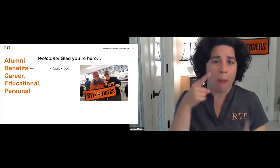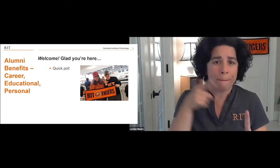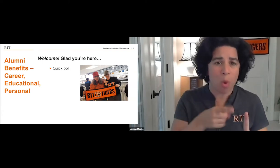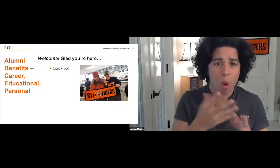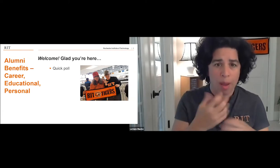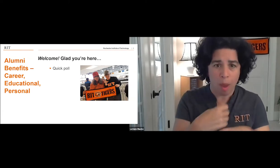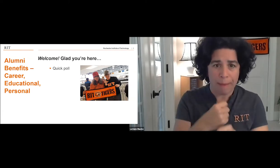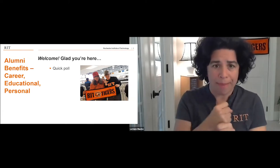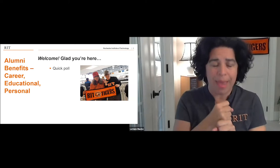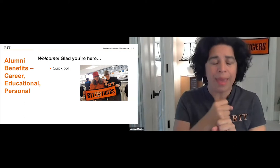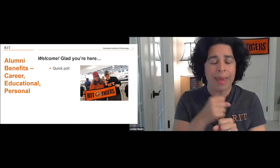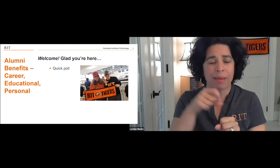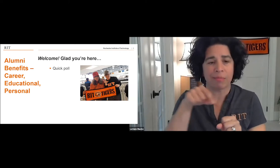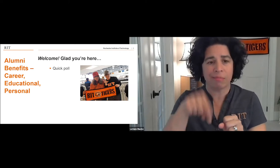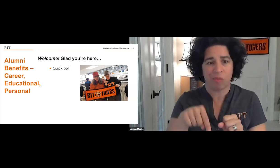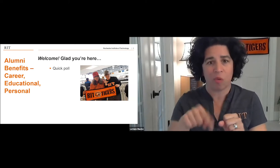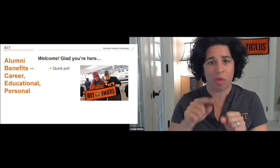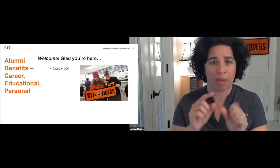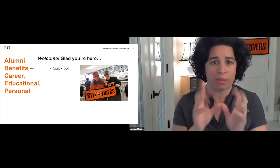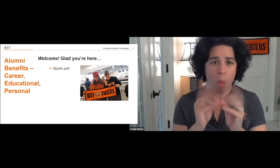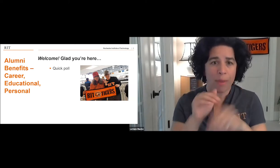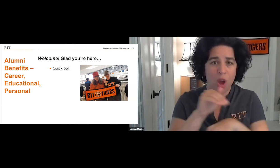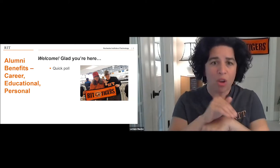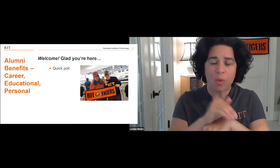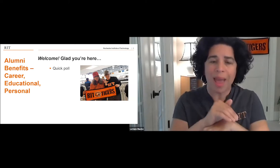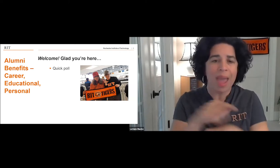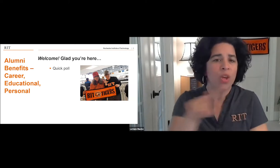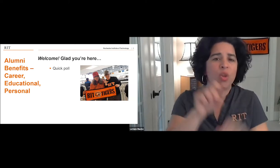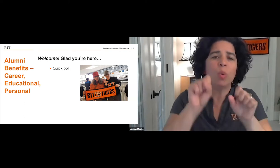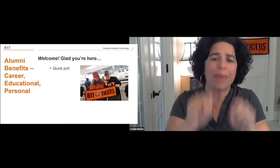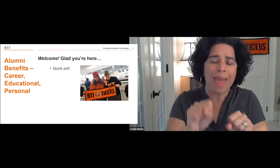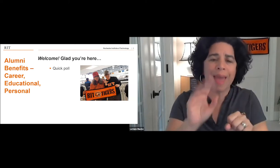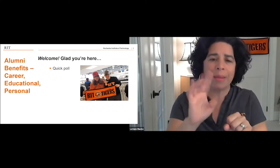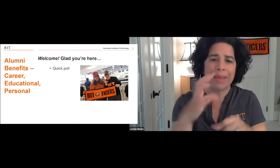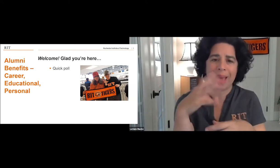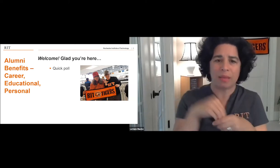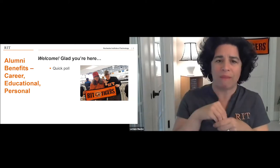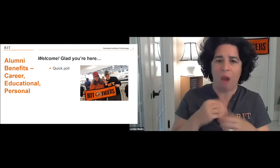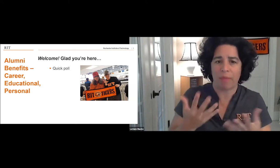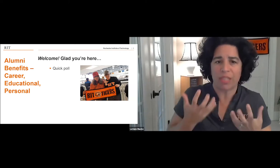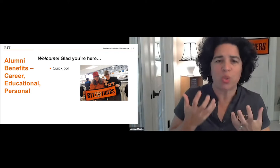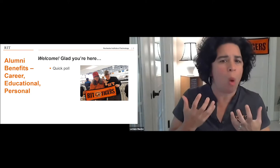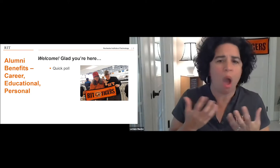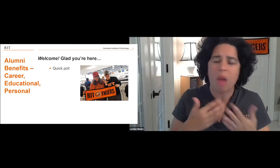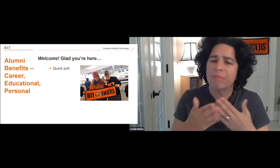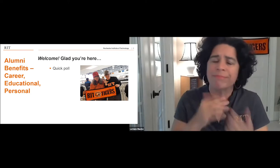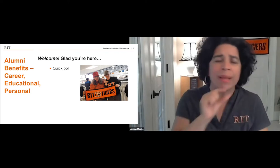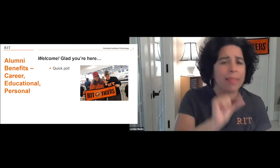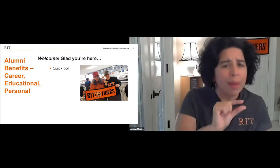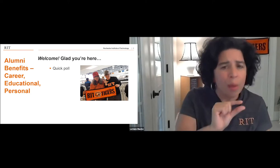involved and that's okay. Really the point that we wanted to make here and the point with the webinar tonight is you can be as